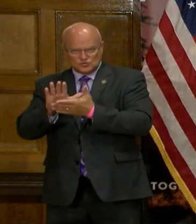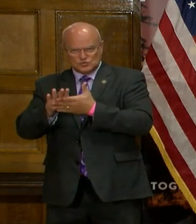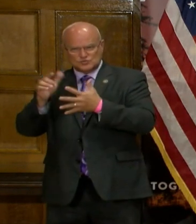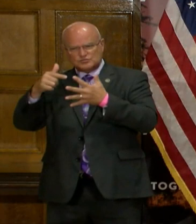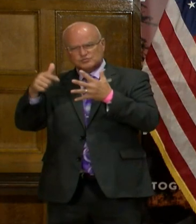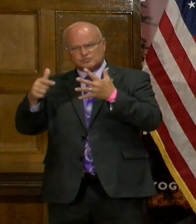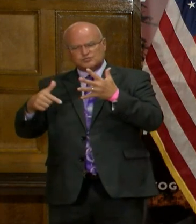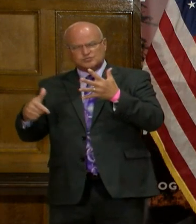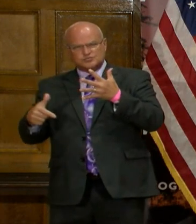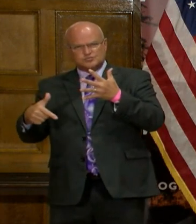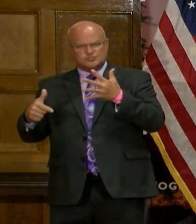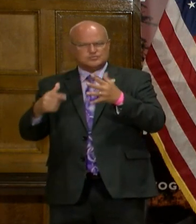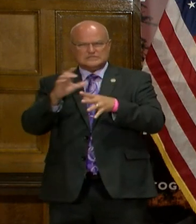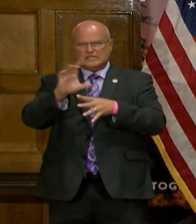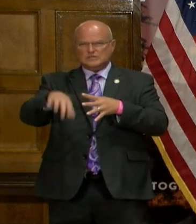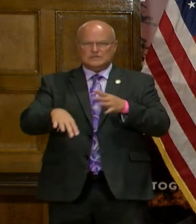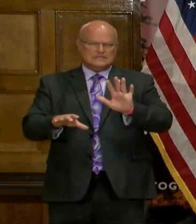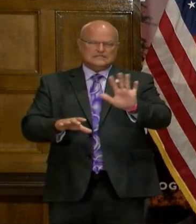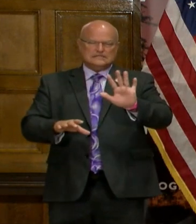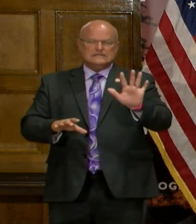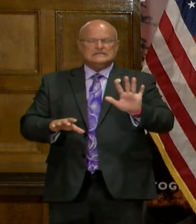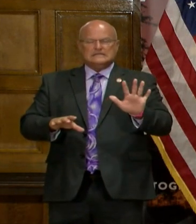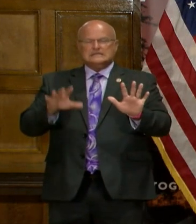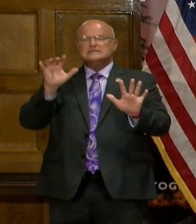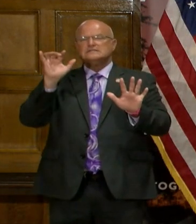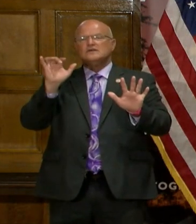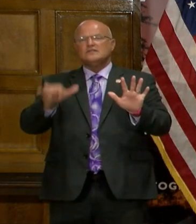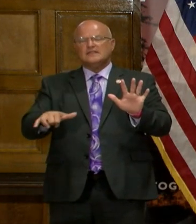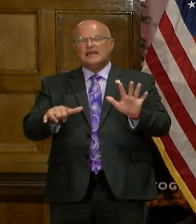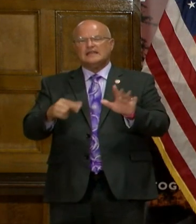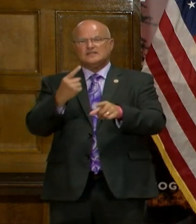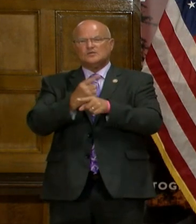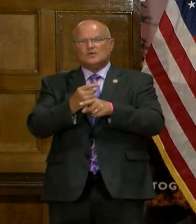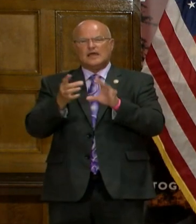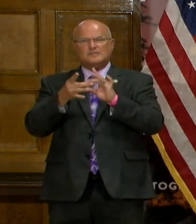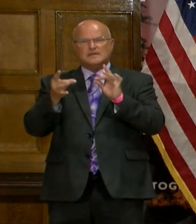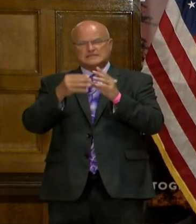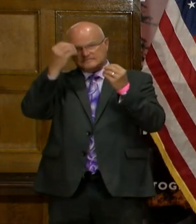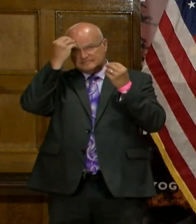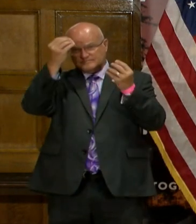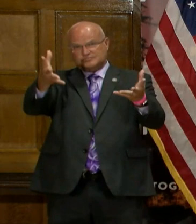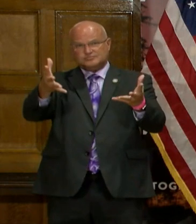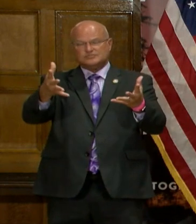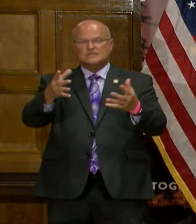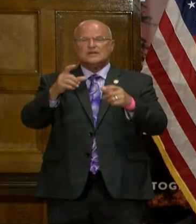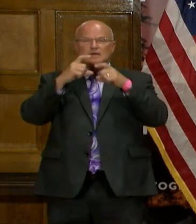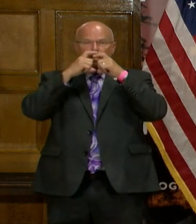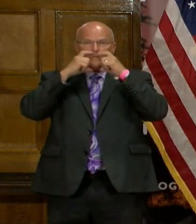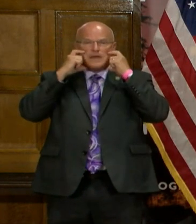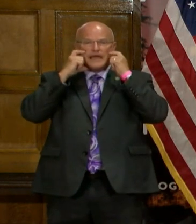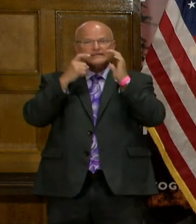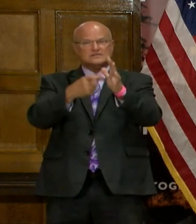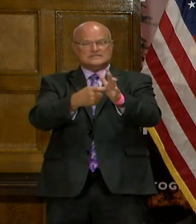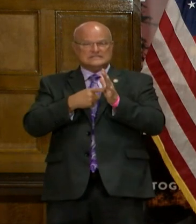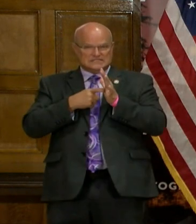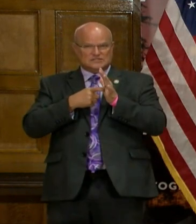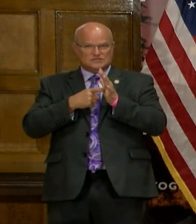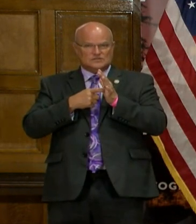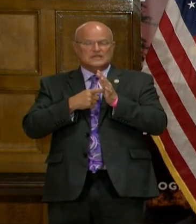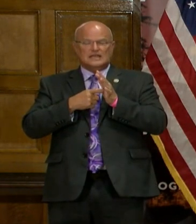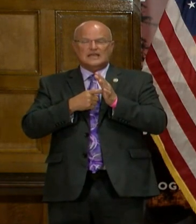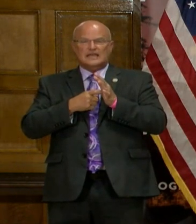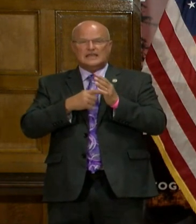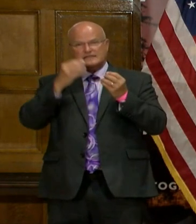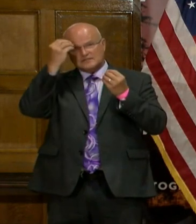it has all kinds of consequences. So that is the right message that we need to continue to be